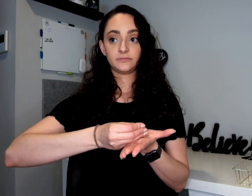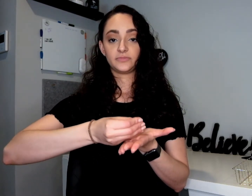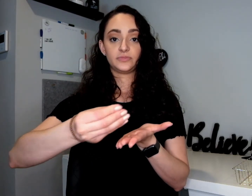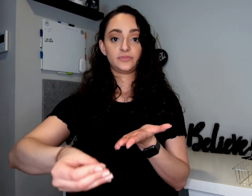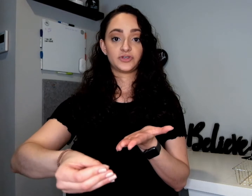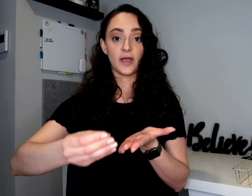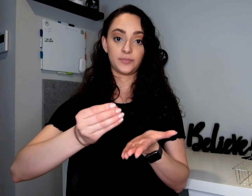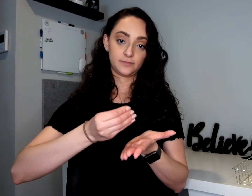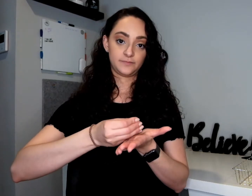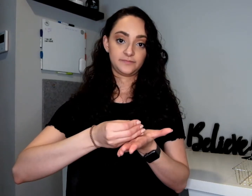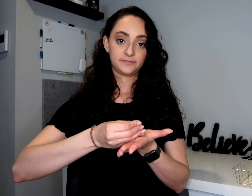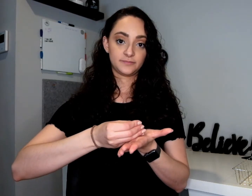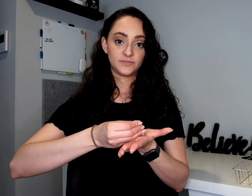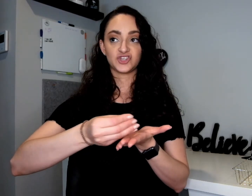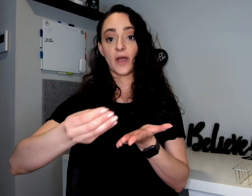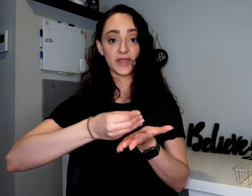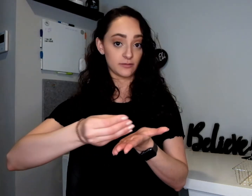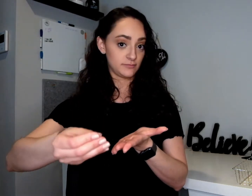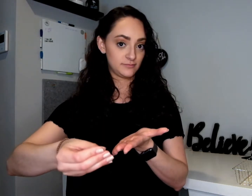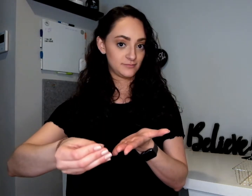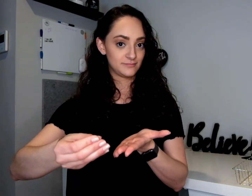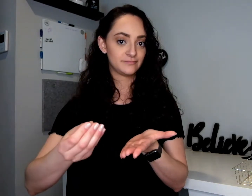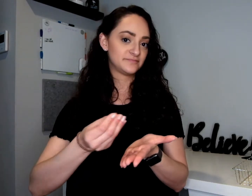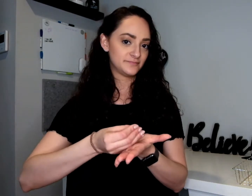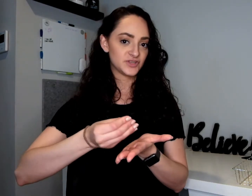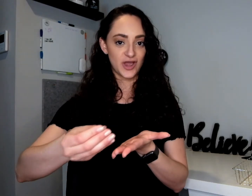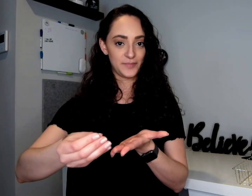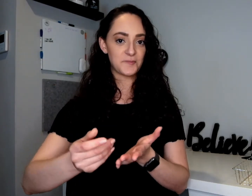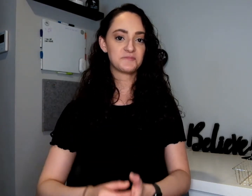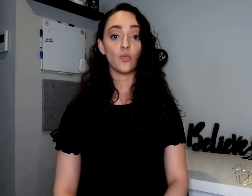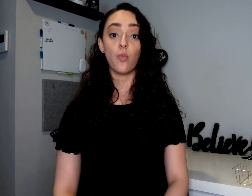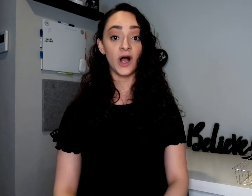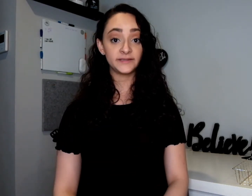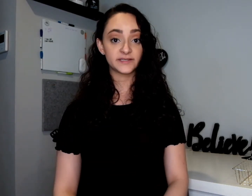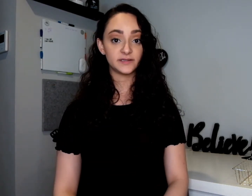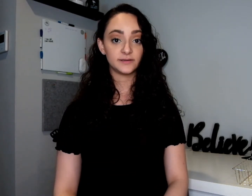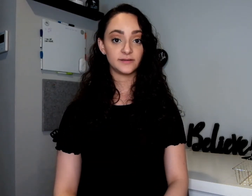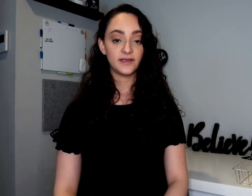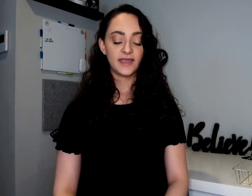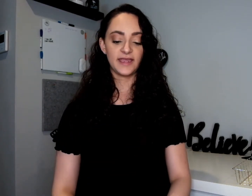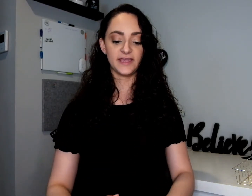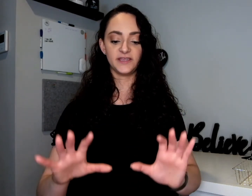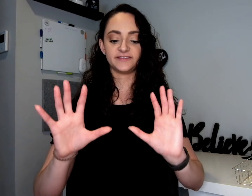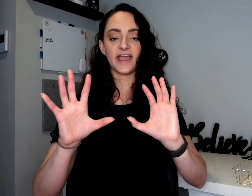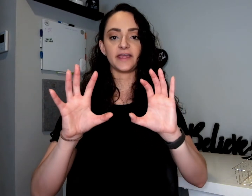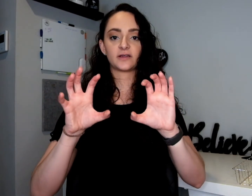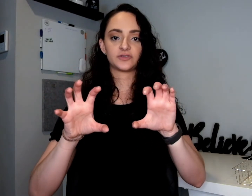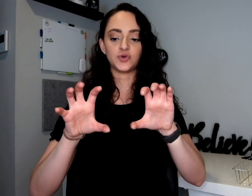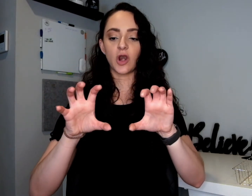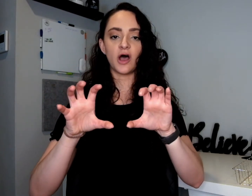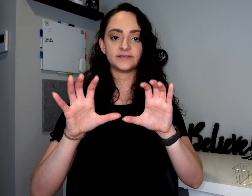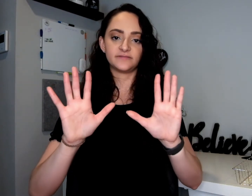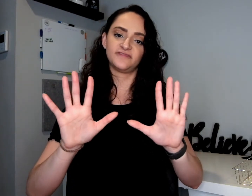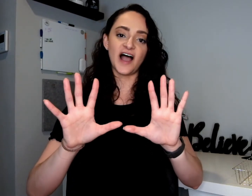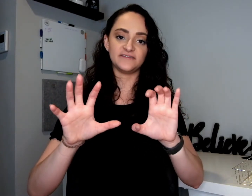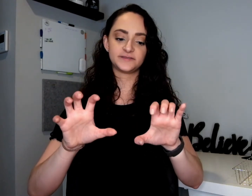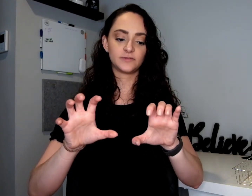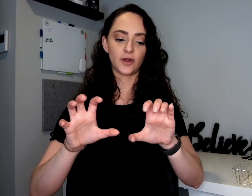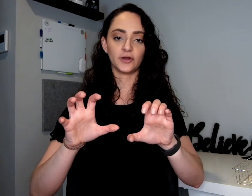Shop. Shopping. Shopping. Want is like two claws, fives, curled